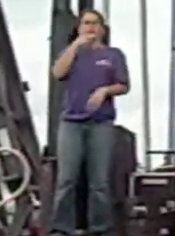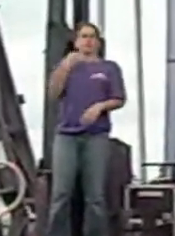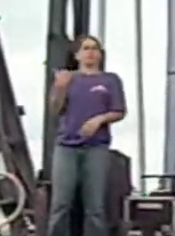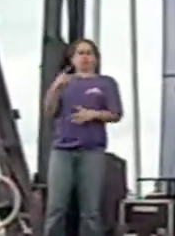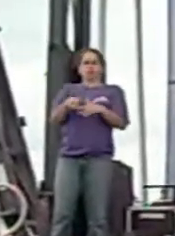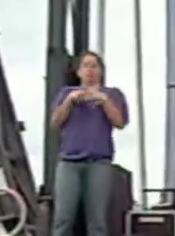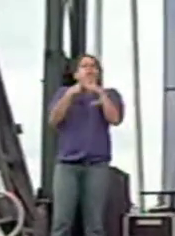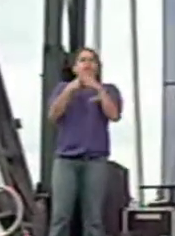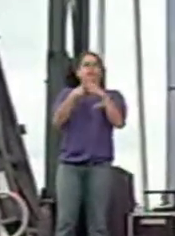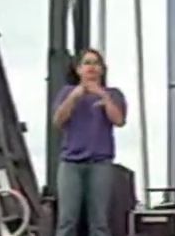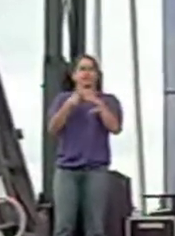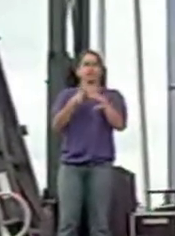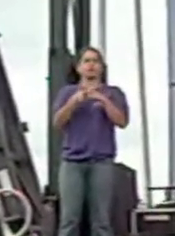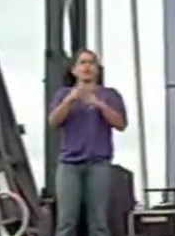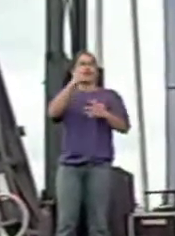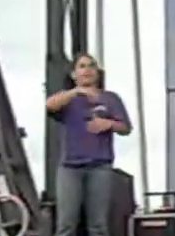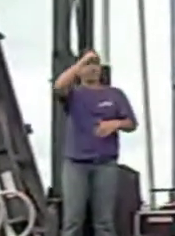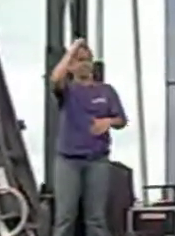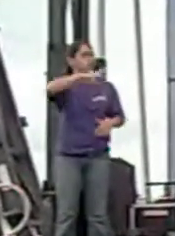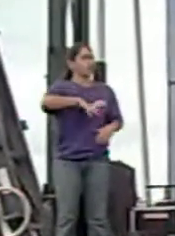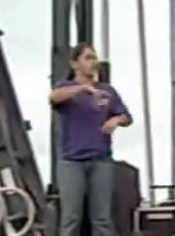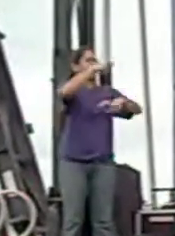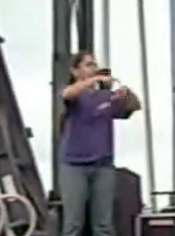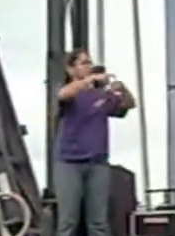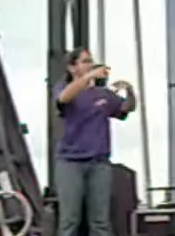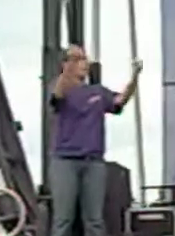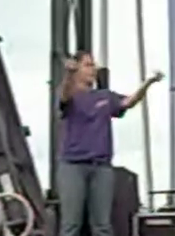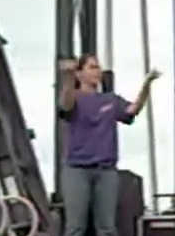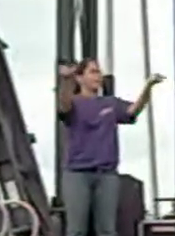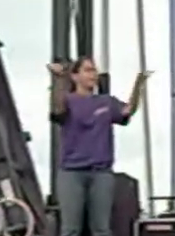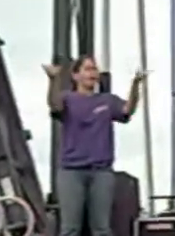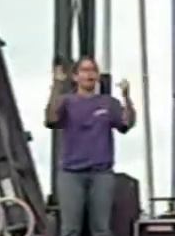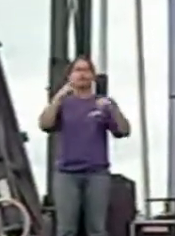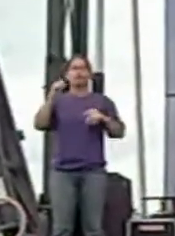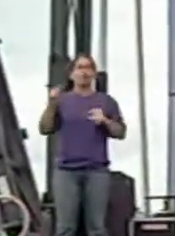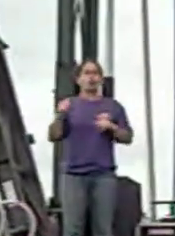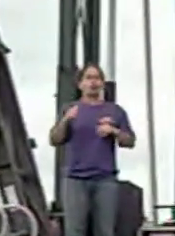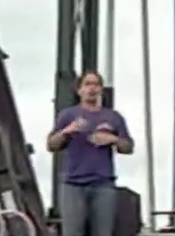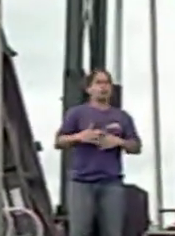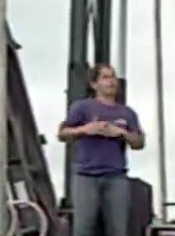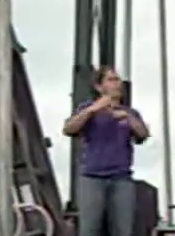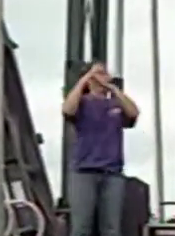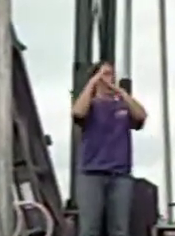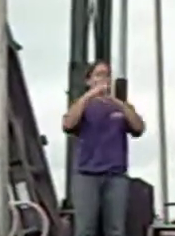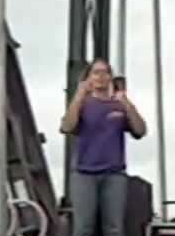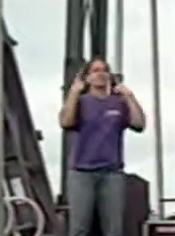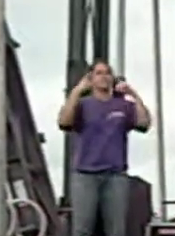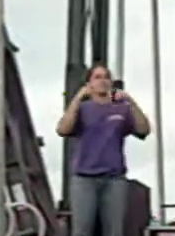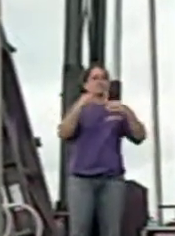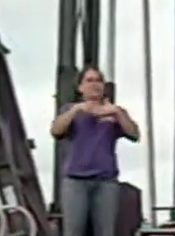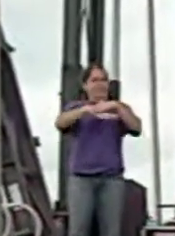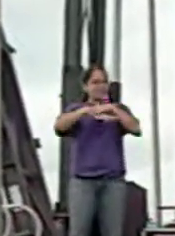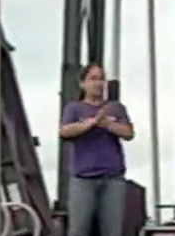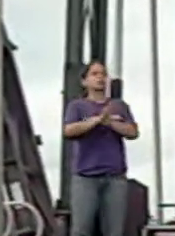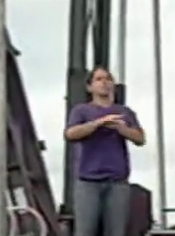Ladies and gentlemen, the time has come for an ultra-accessible family fun park.